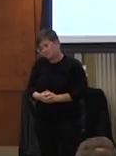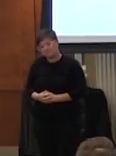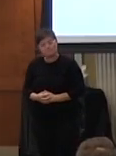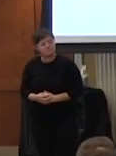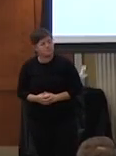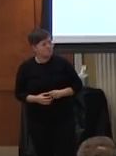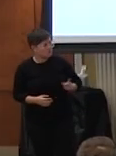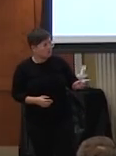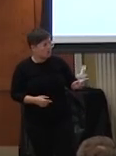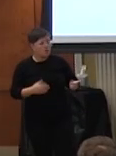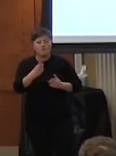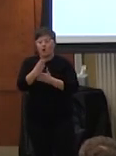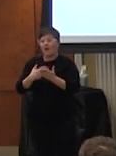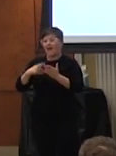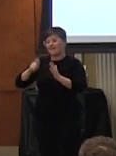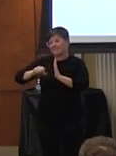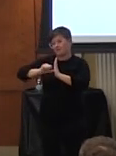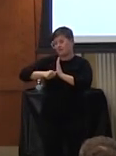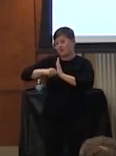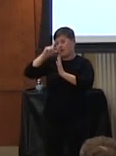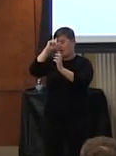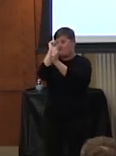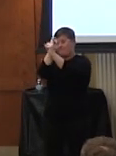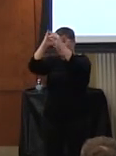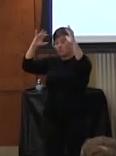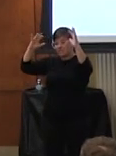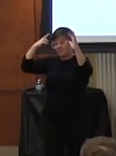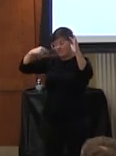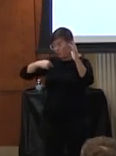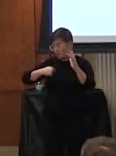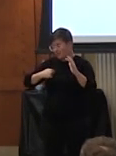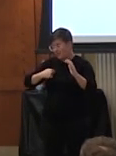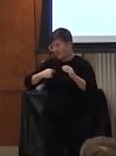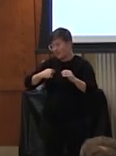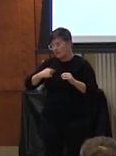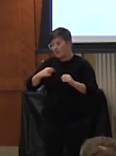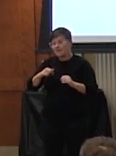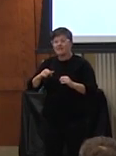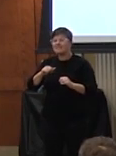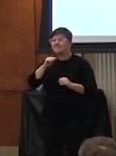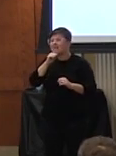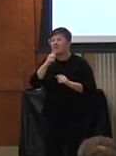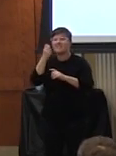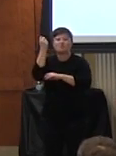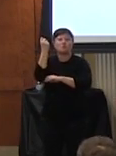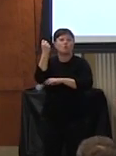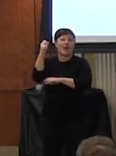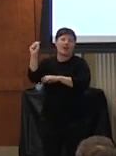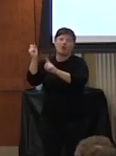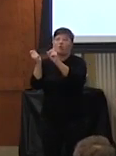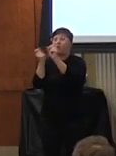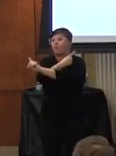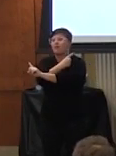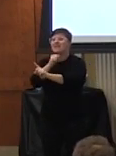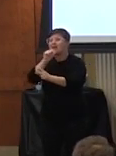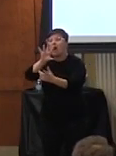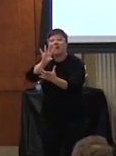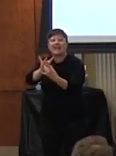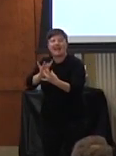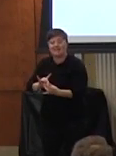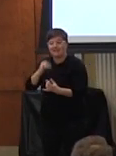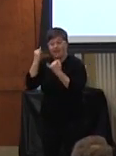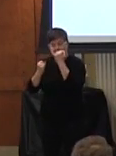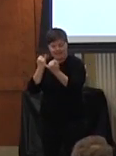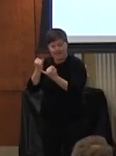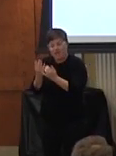think part of what i need emphasize is that imagination for me is not just like radical unconnected ideas so it has to